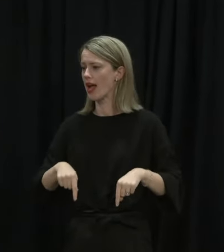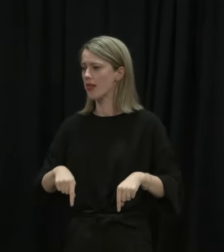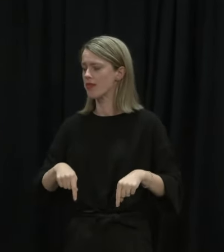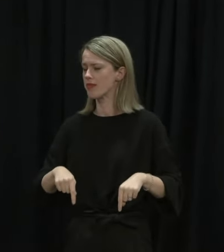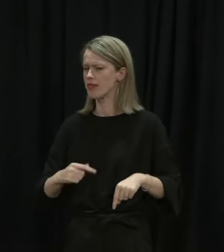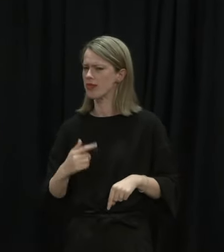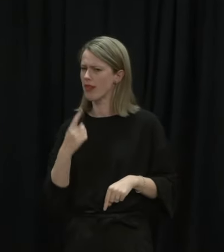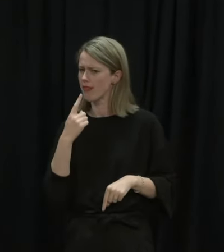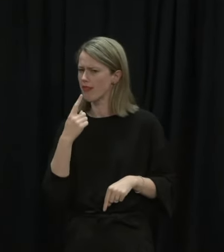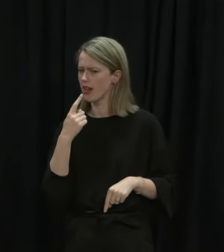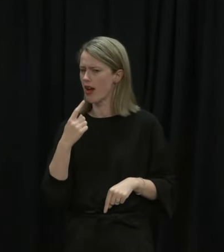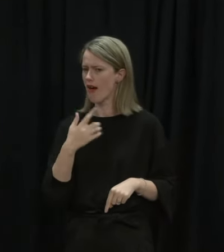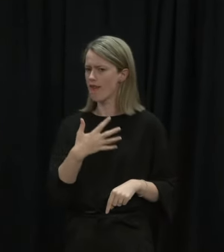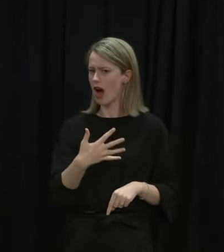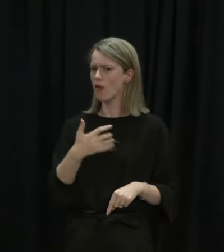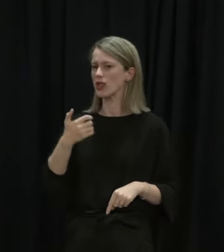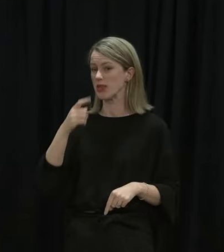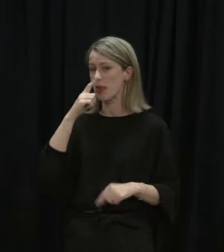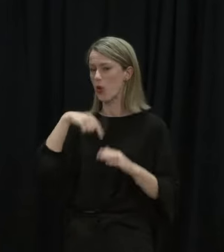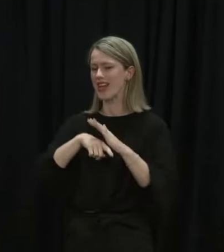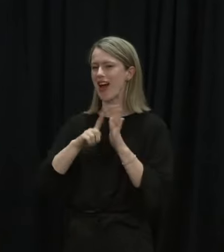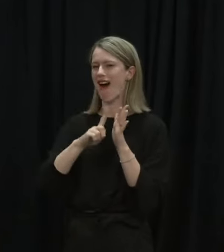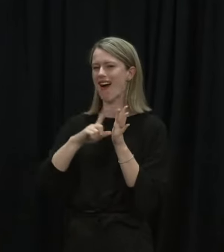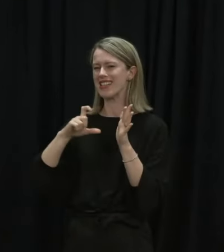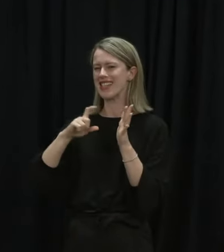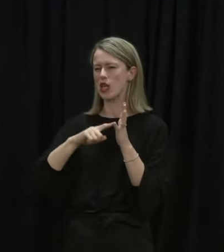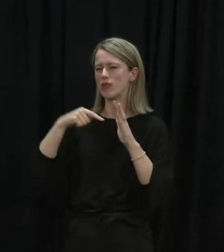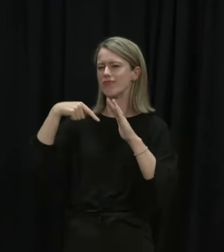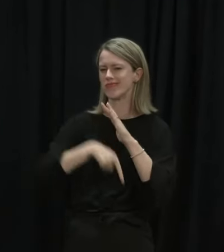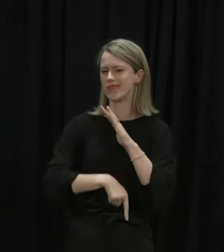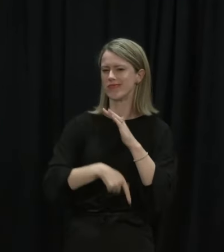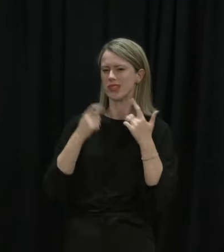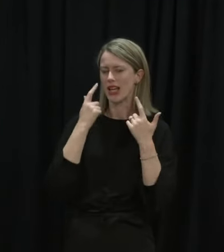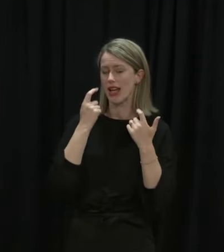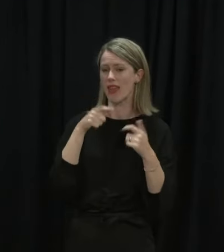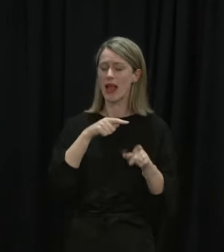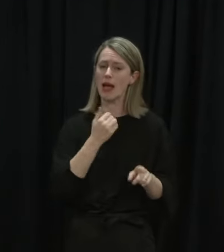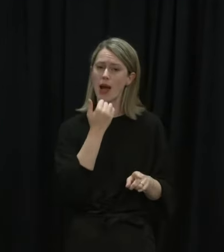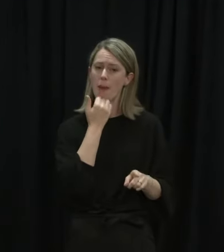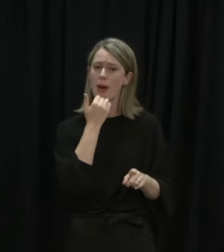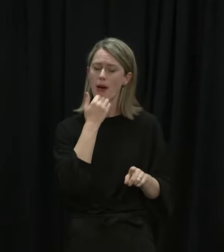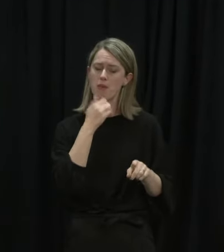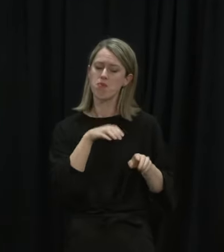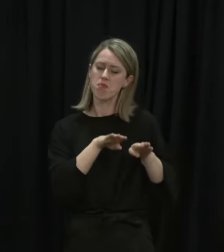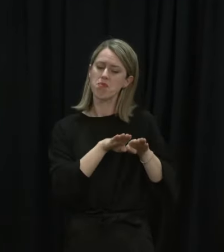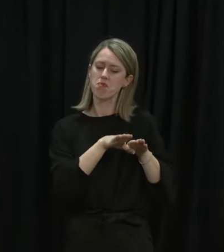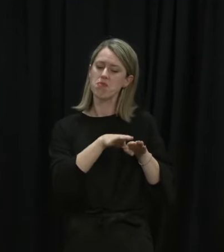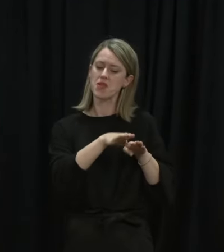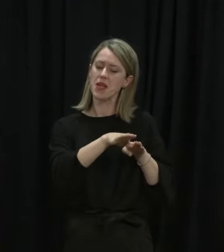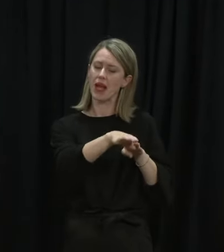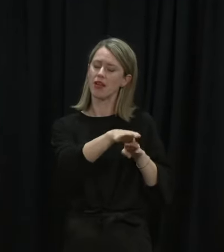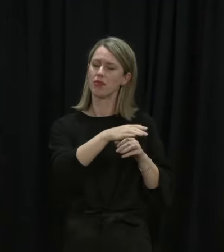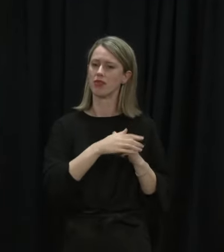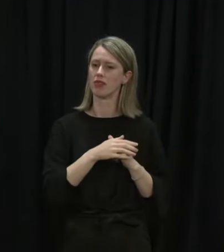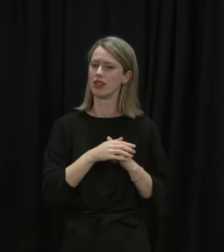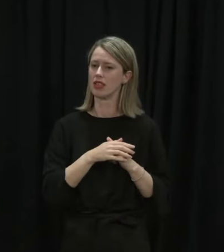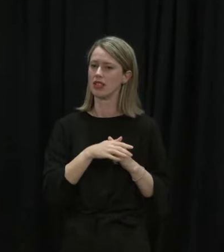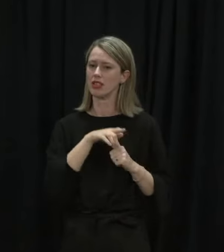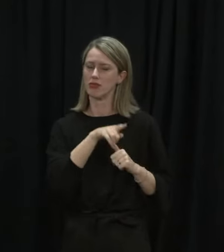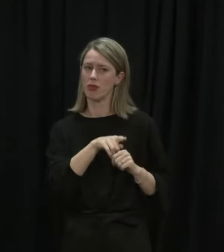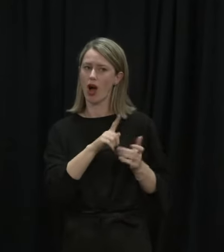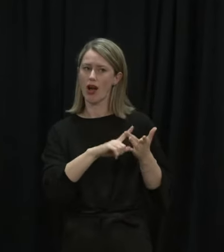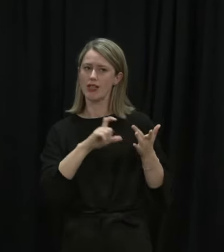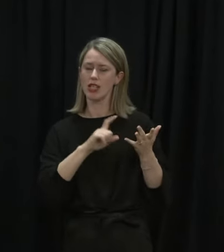is five or six people in ICU, so the number of people in ICU is keeping reasonably steady, and so ICU capacity